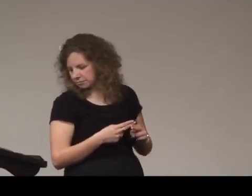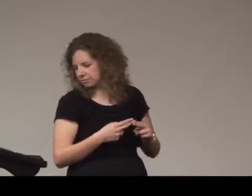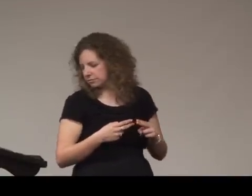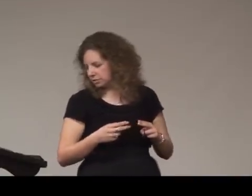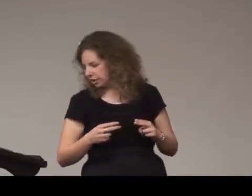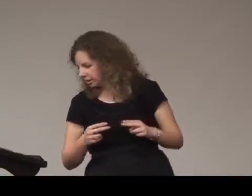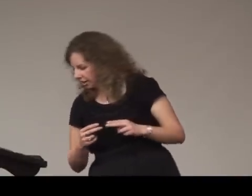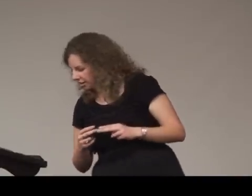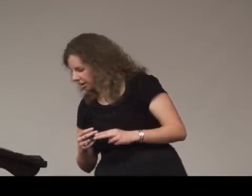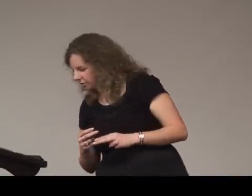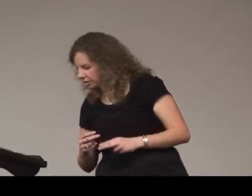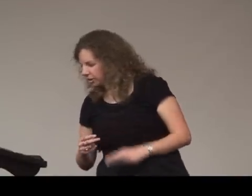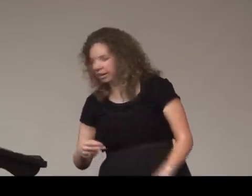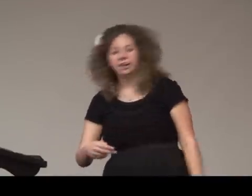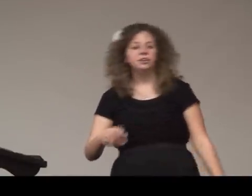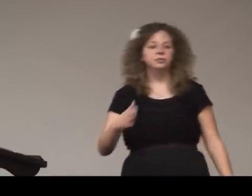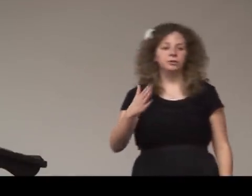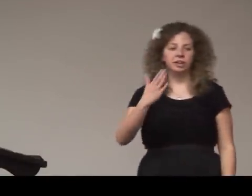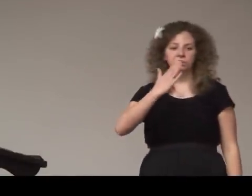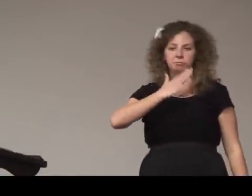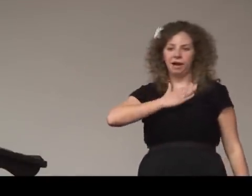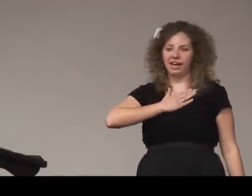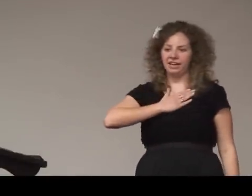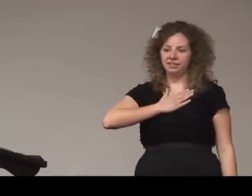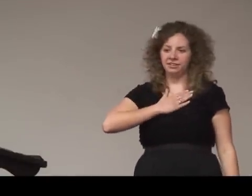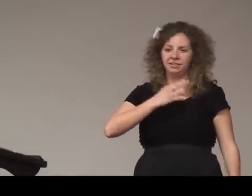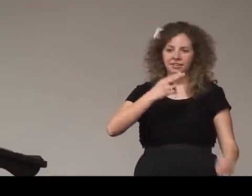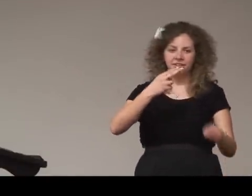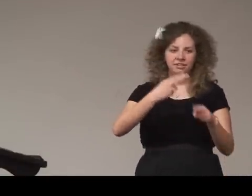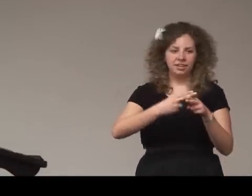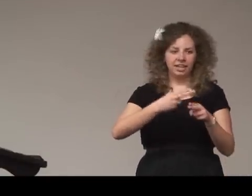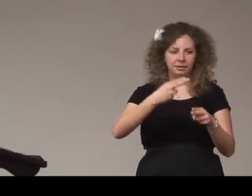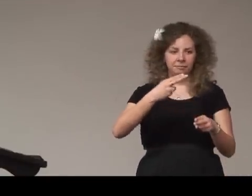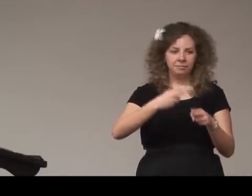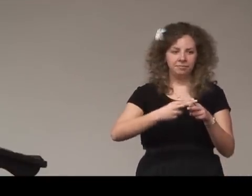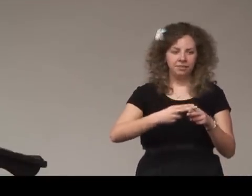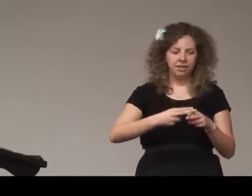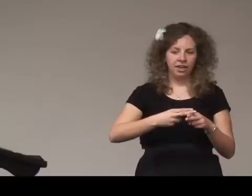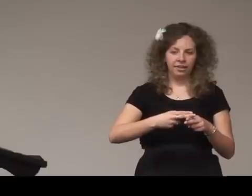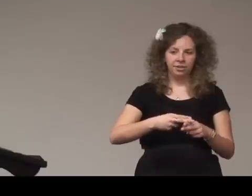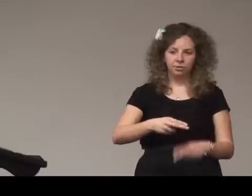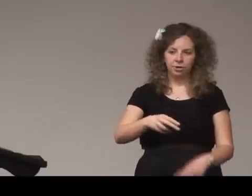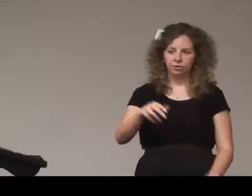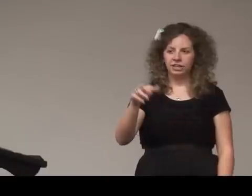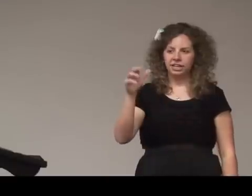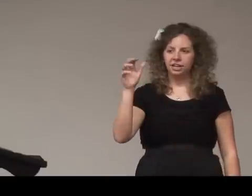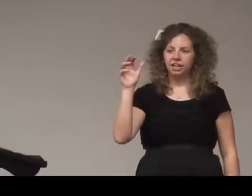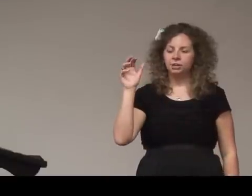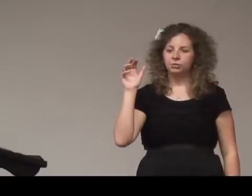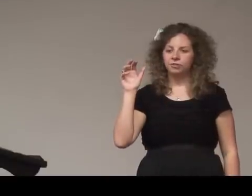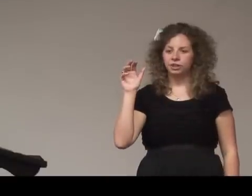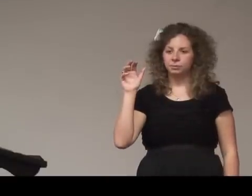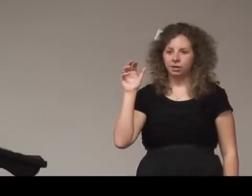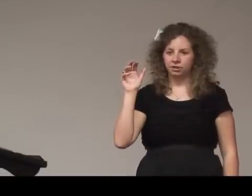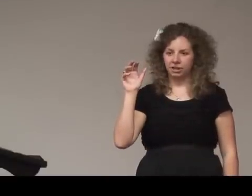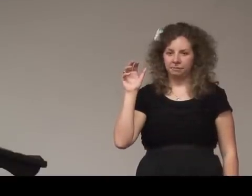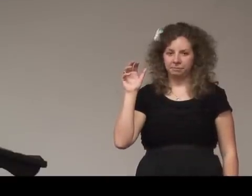um sorry cut it off okay so we're going to do my name and then you'll go to here and you will fingerspell your name